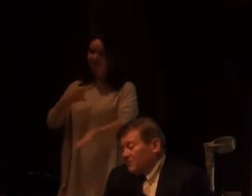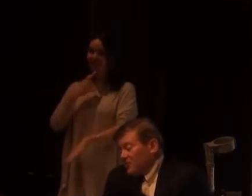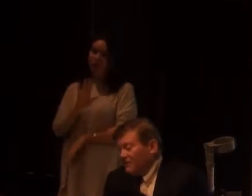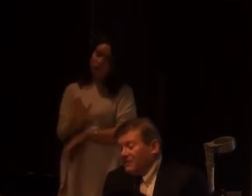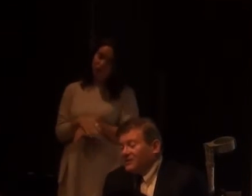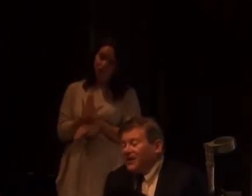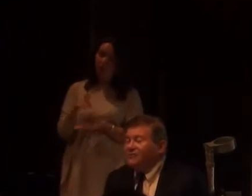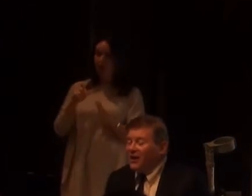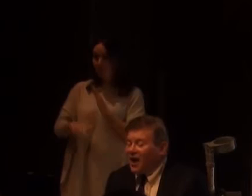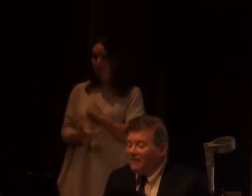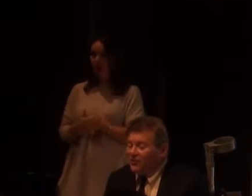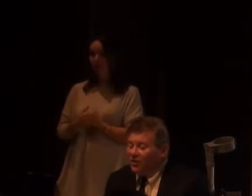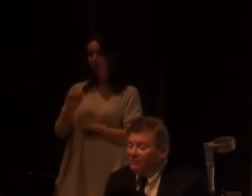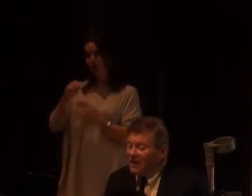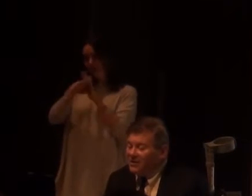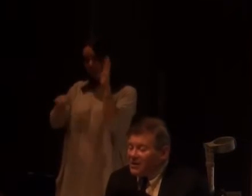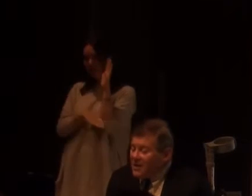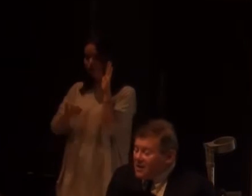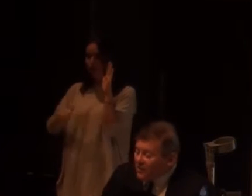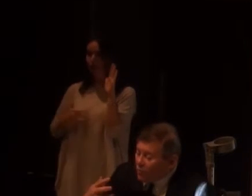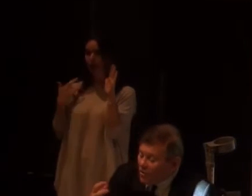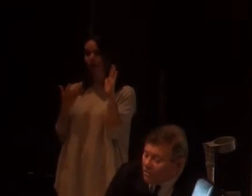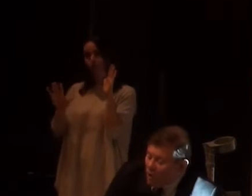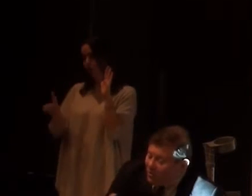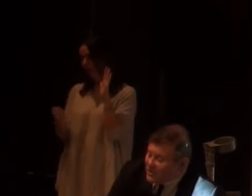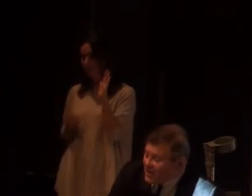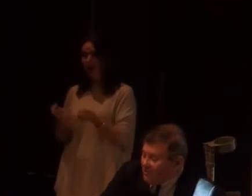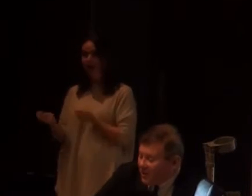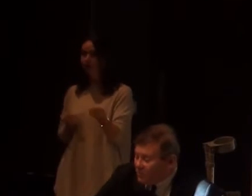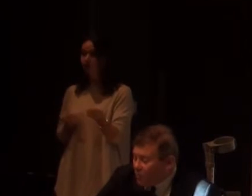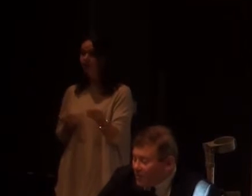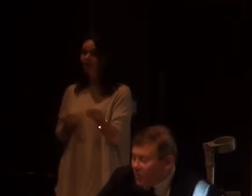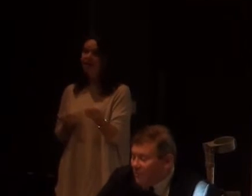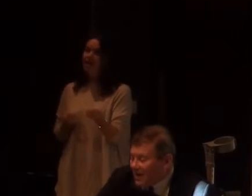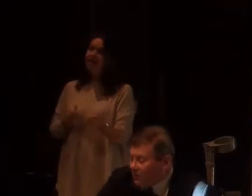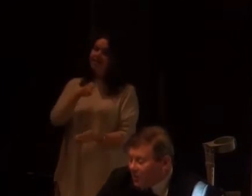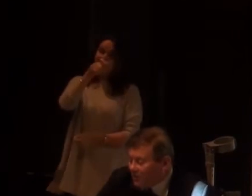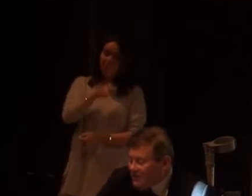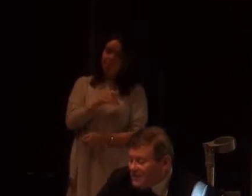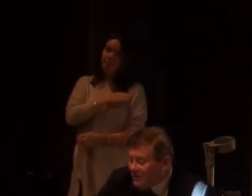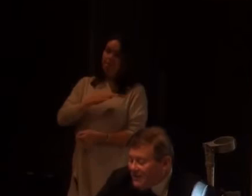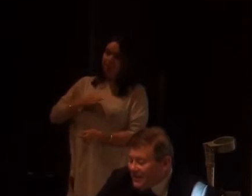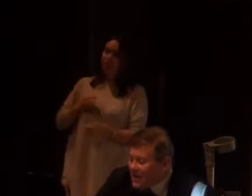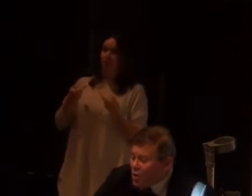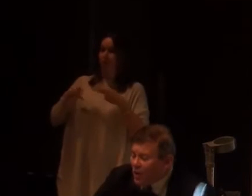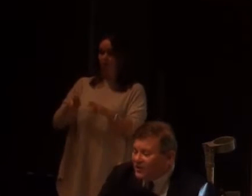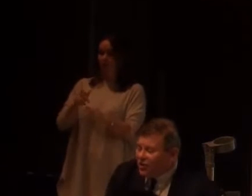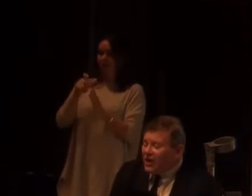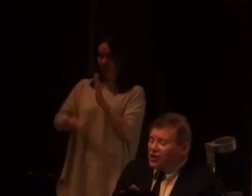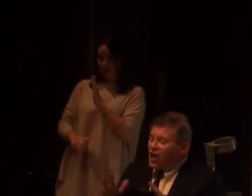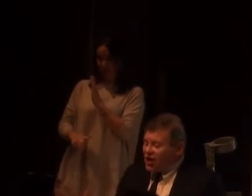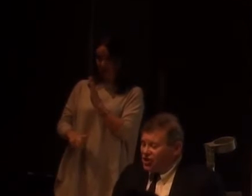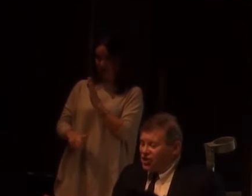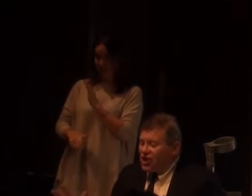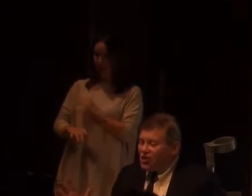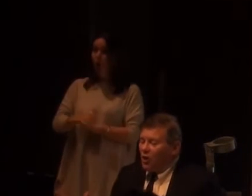impairment. You can have a second rate life. You're not going to manage. The problem was in the person. What we call the medical model of disability. One of the